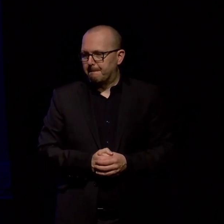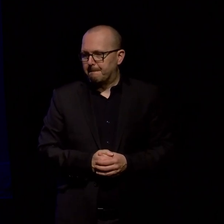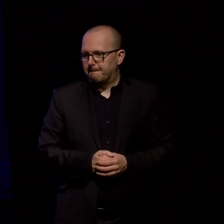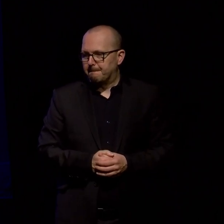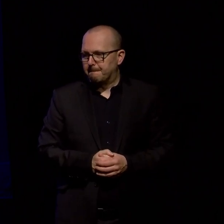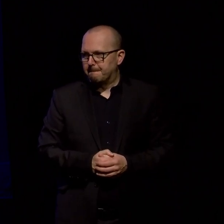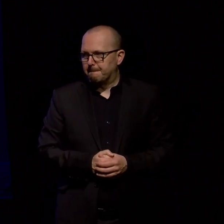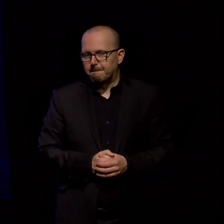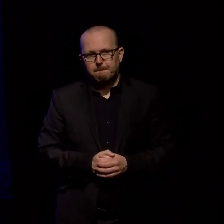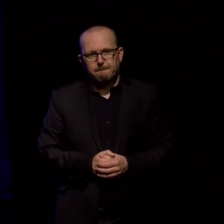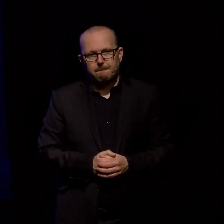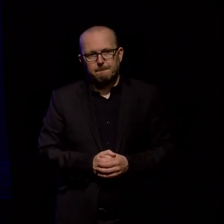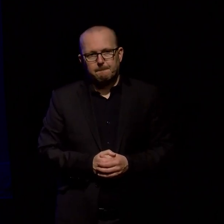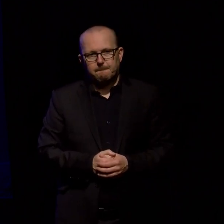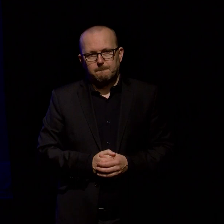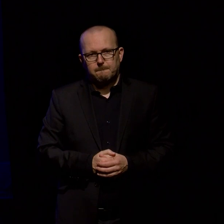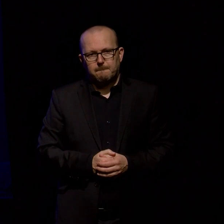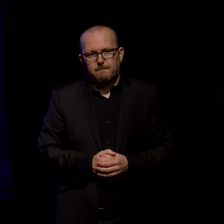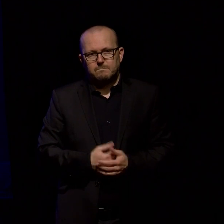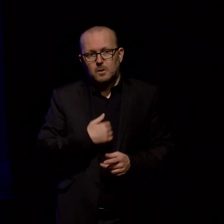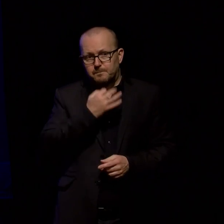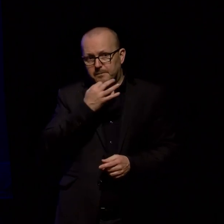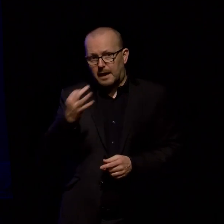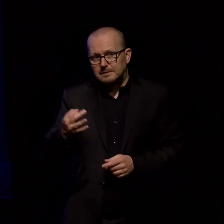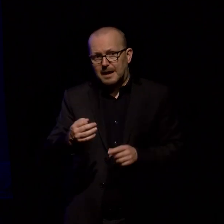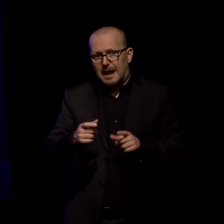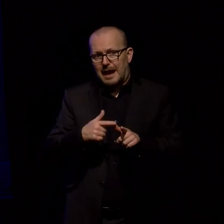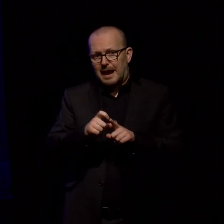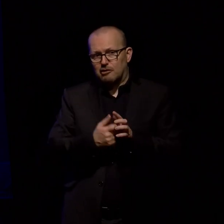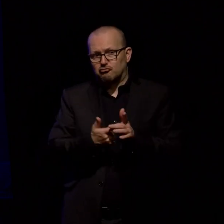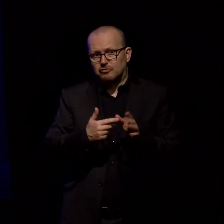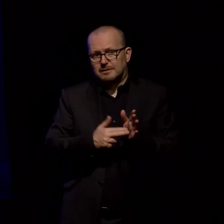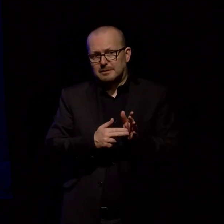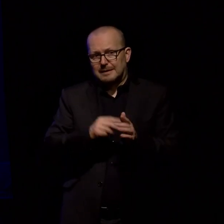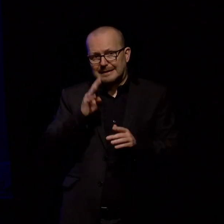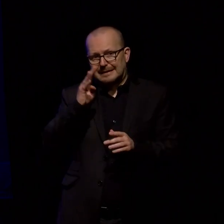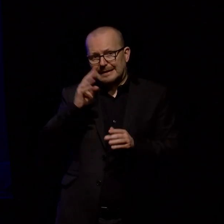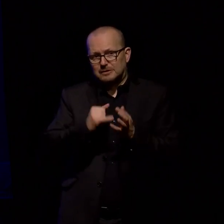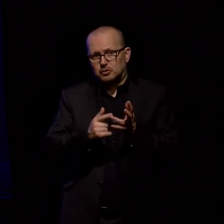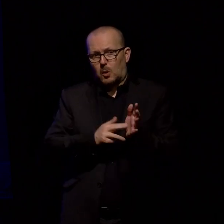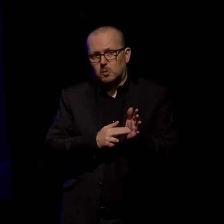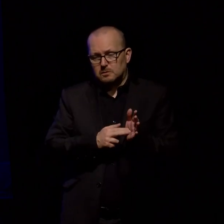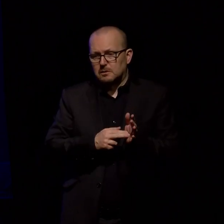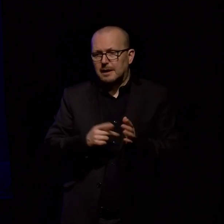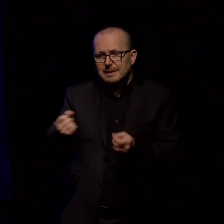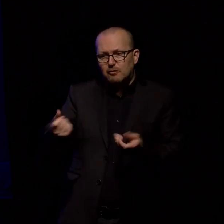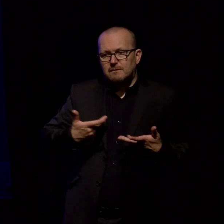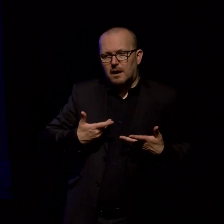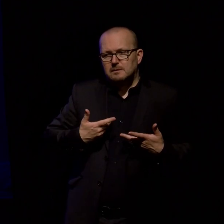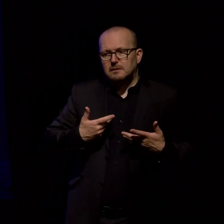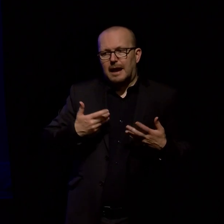provided me some access to some metadata from Te Papa's archives particularly around